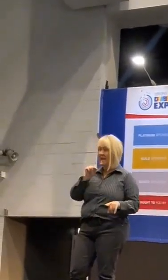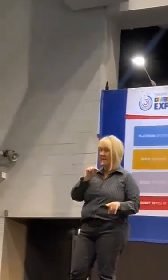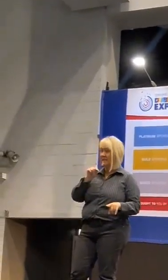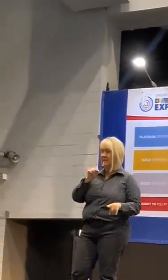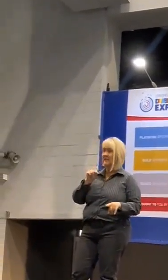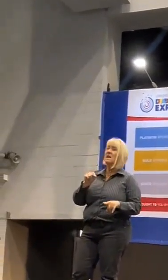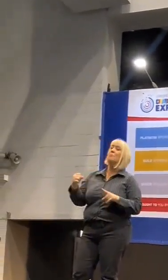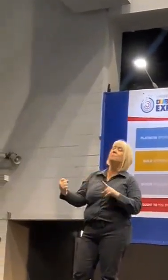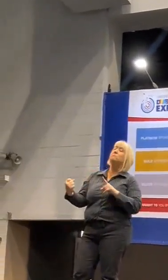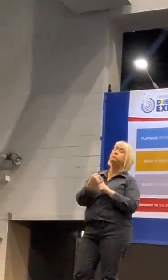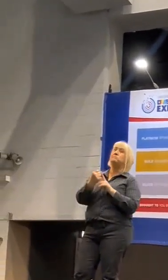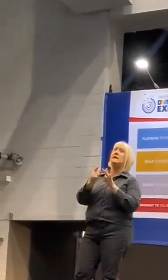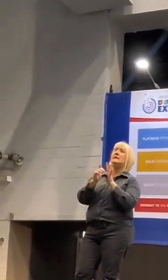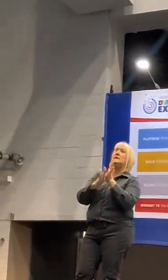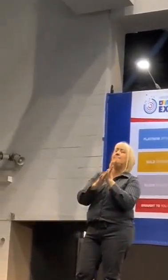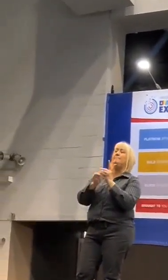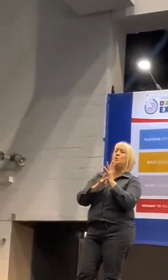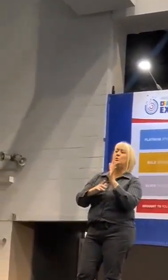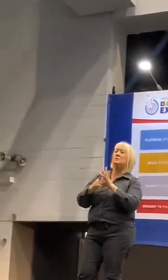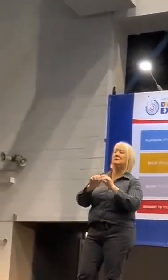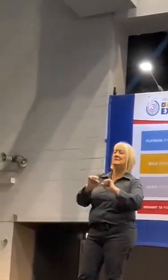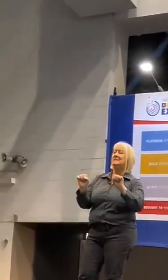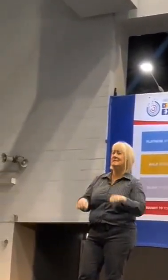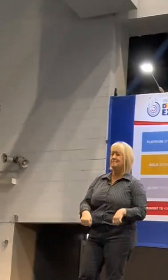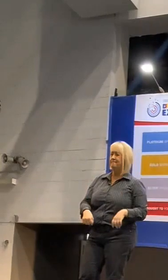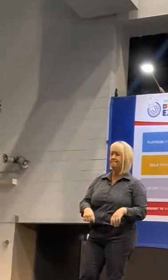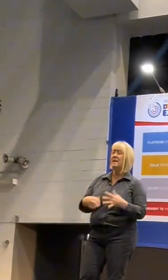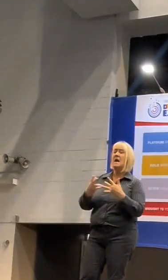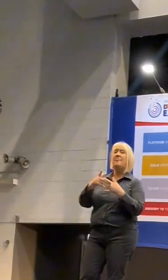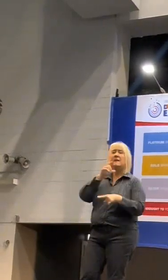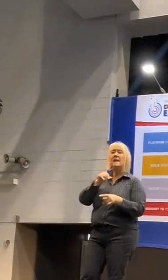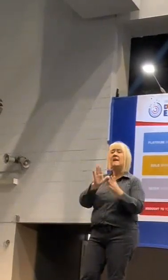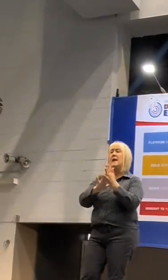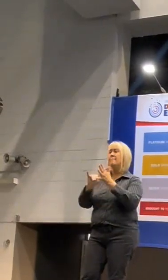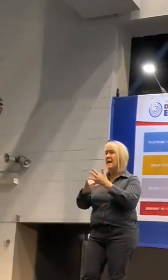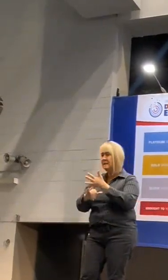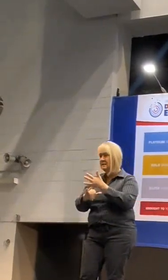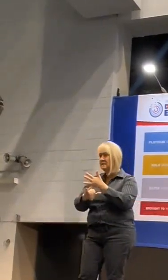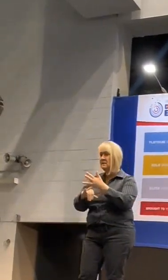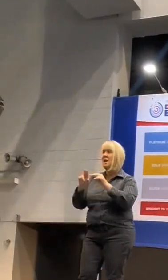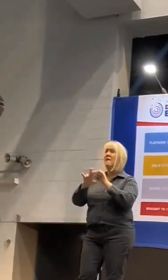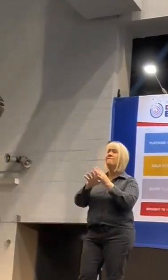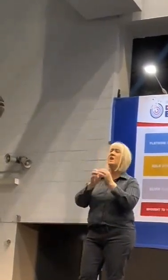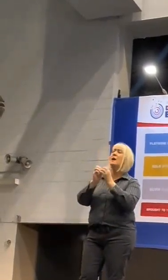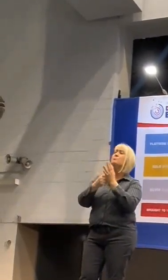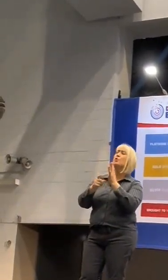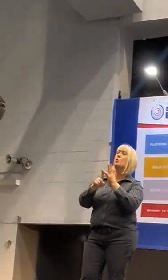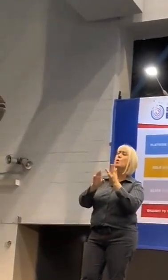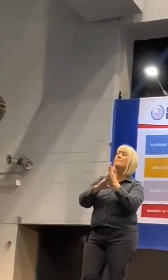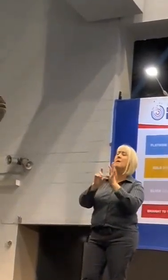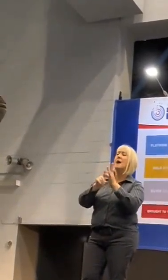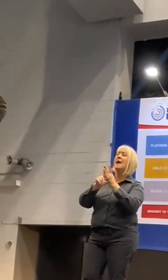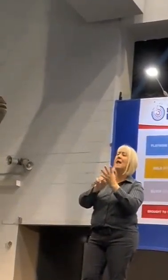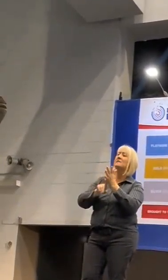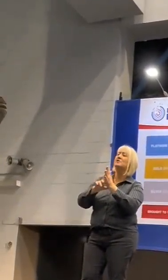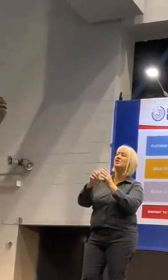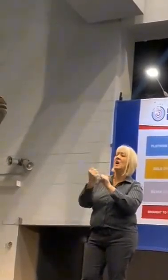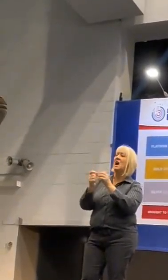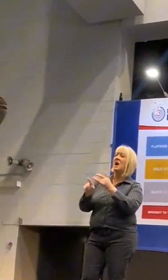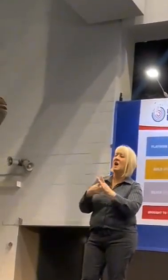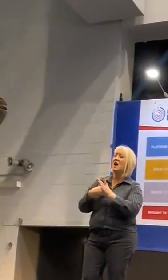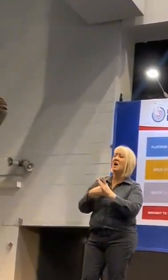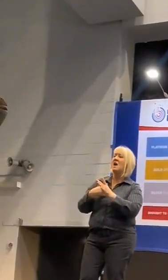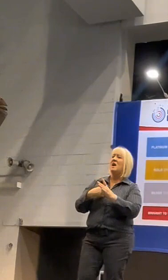Other conditions that mimics include MS, fibromyalgia, chronic fatigue syndrome, Alzheimer's,